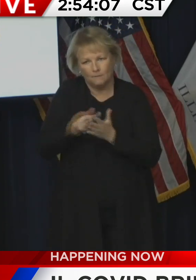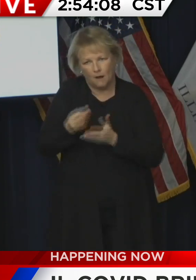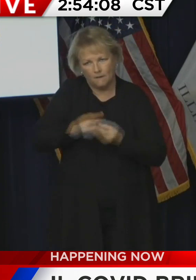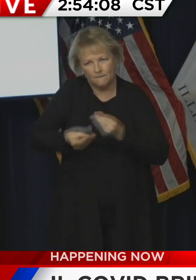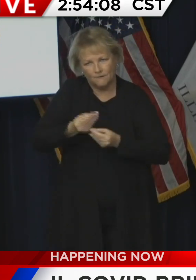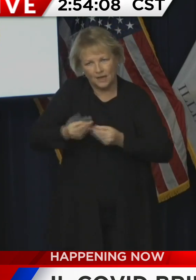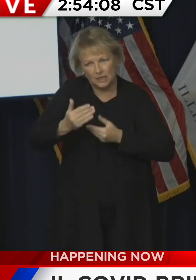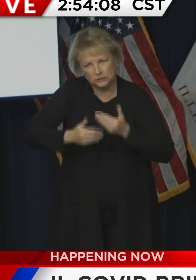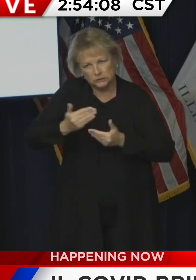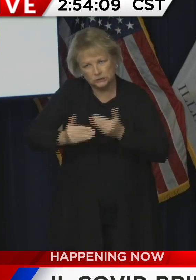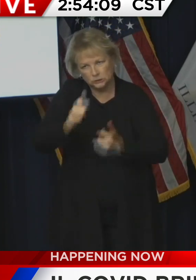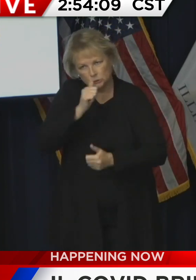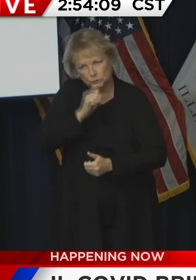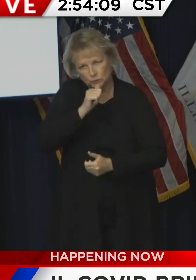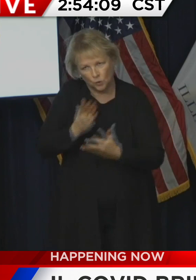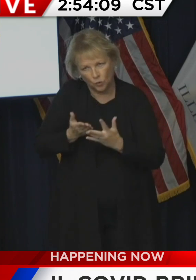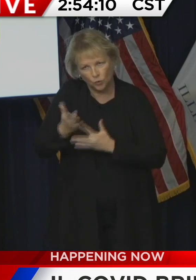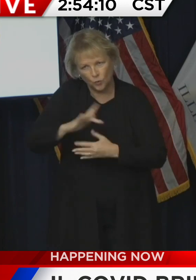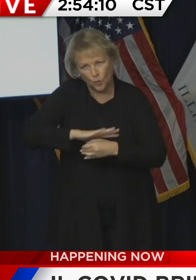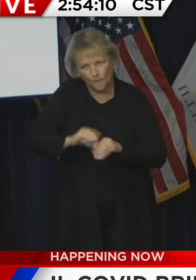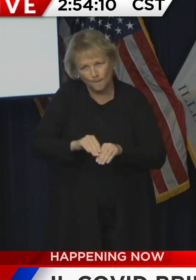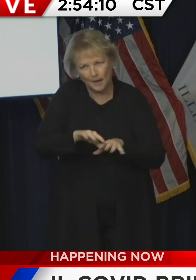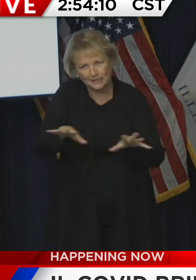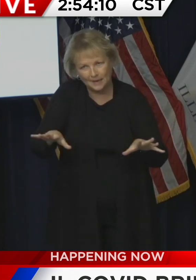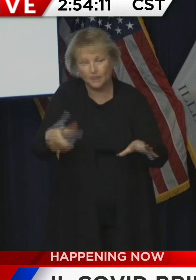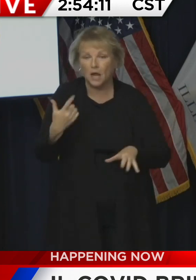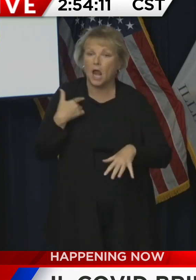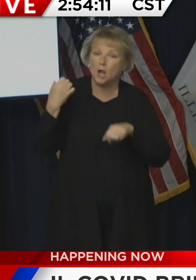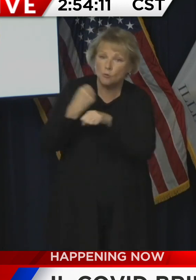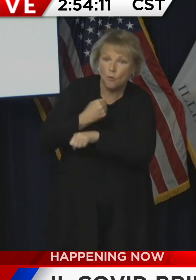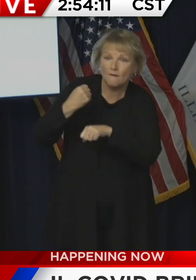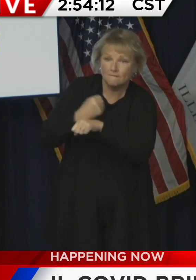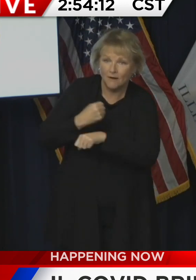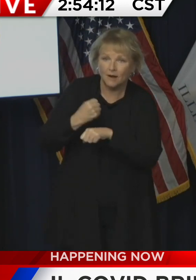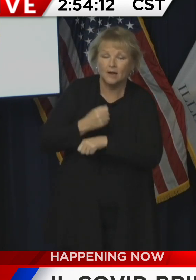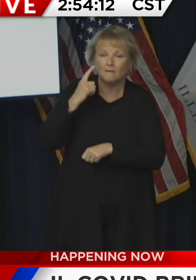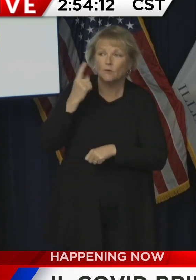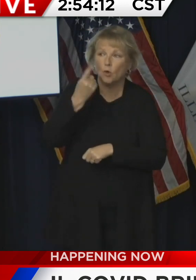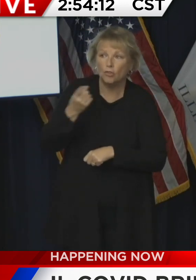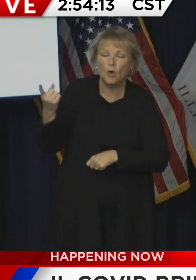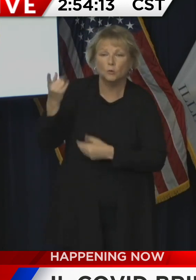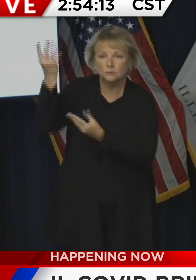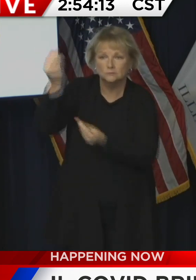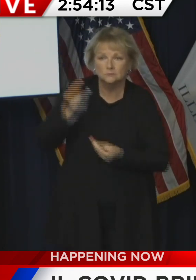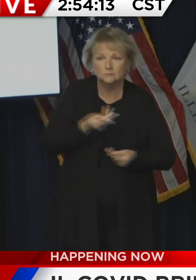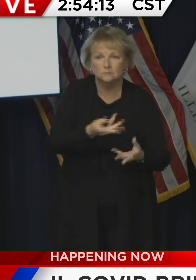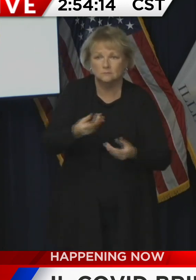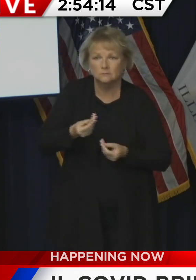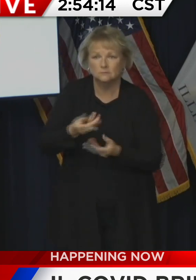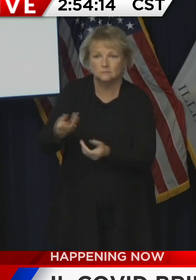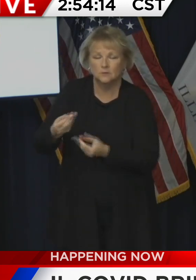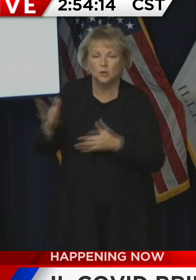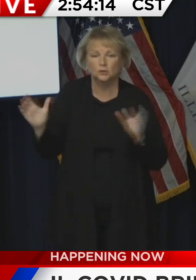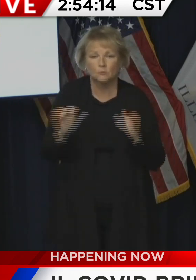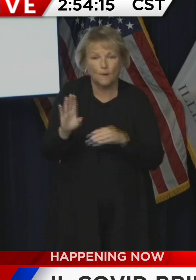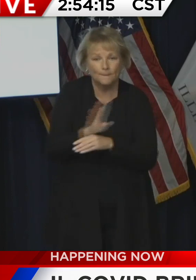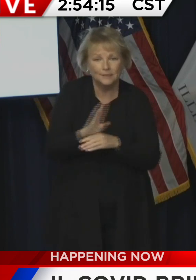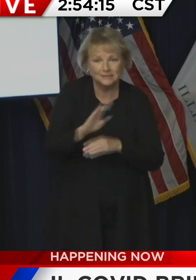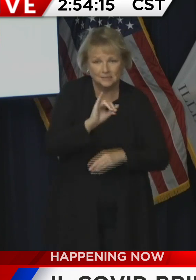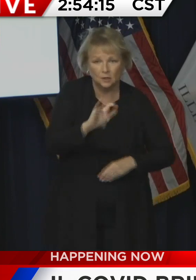through this pandemic. And we've been fighting to get those resources to small businesses in Illinois.